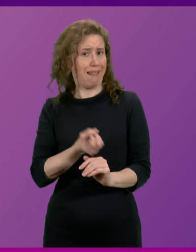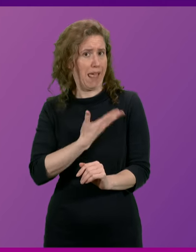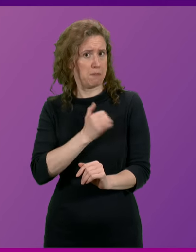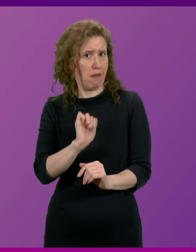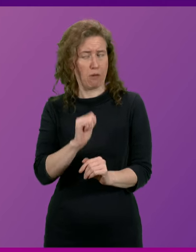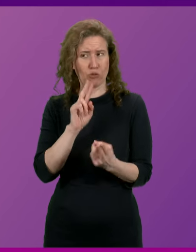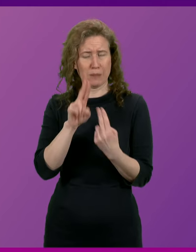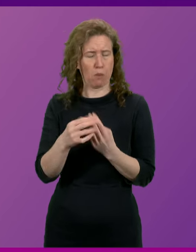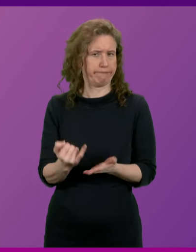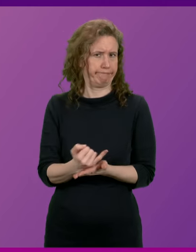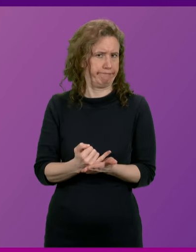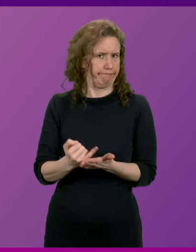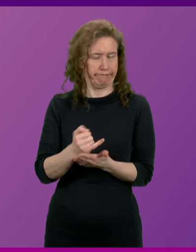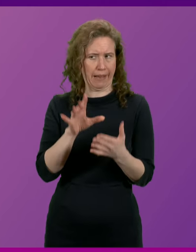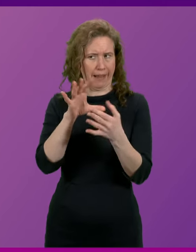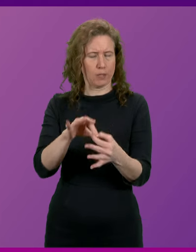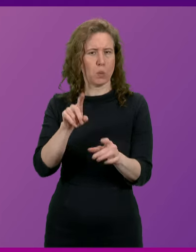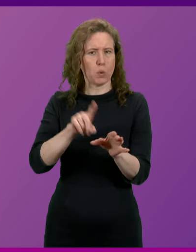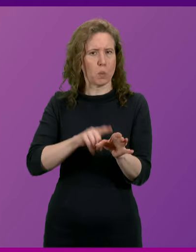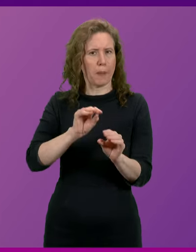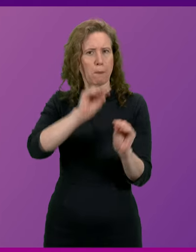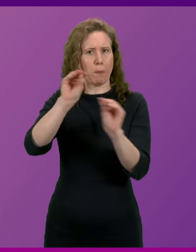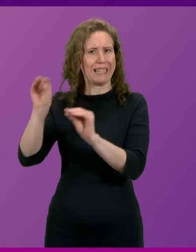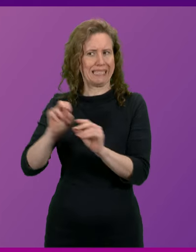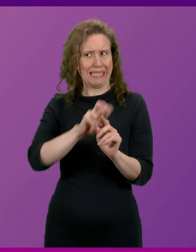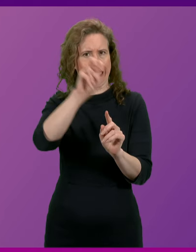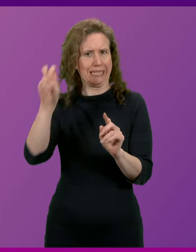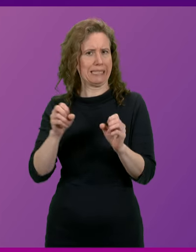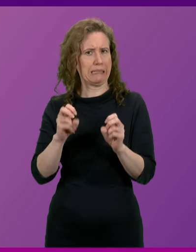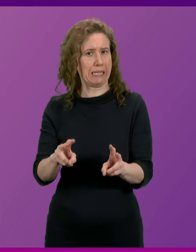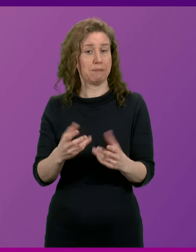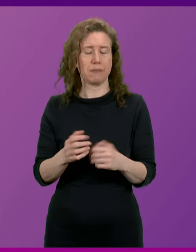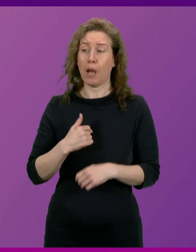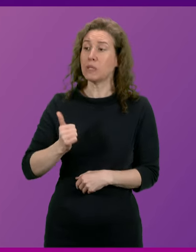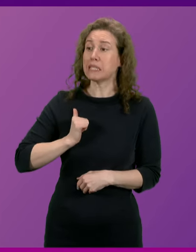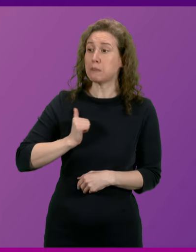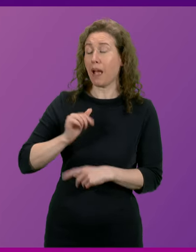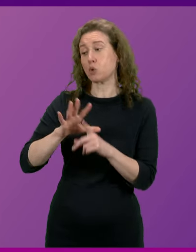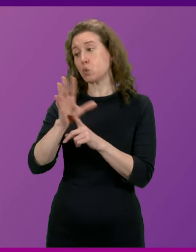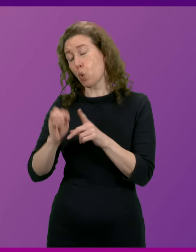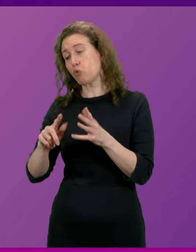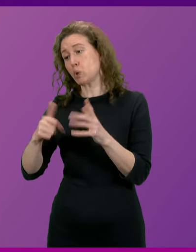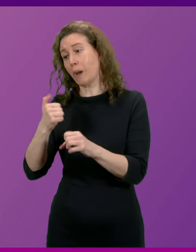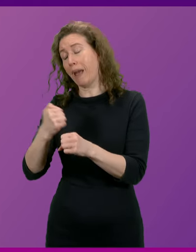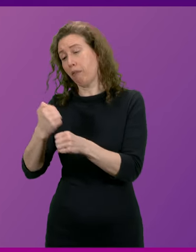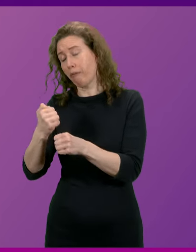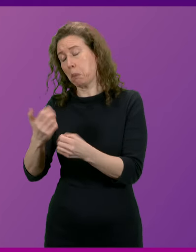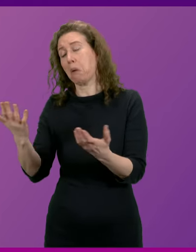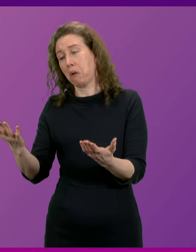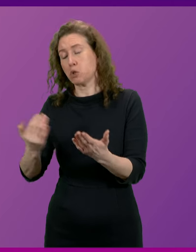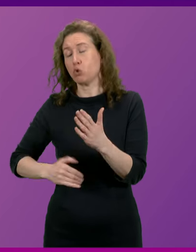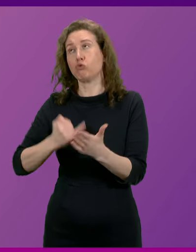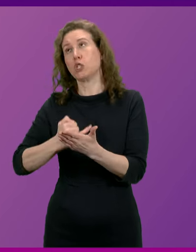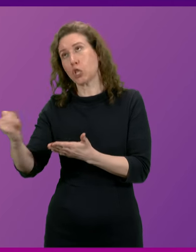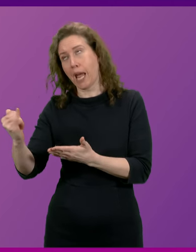response to the youth mobility scheme. I would, I would expect a Tory UK Government to completely reject the